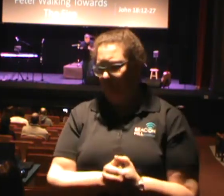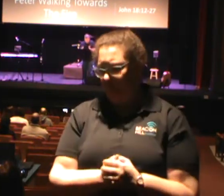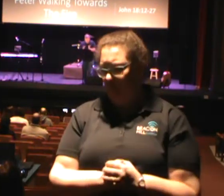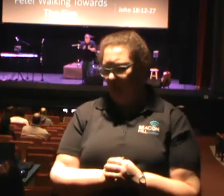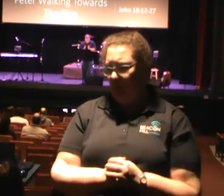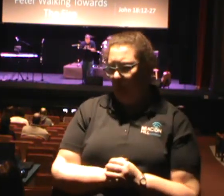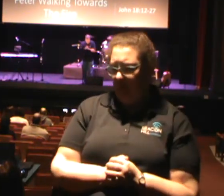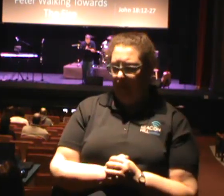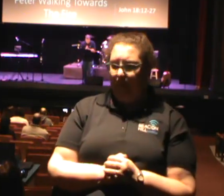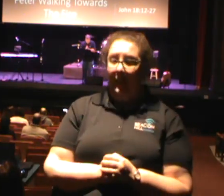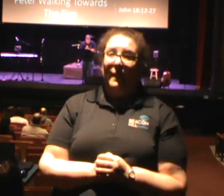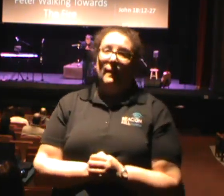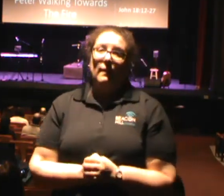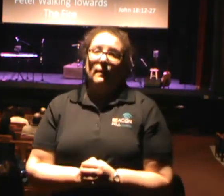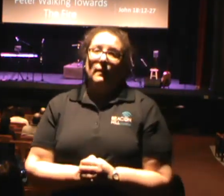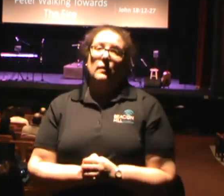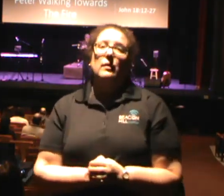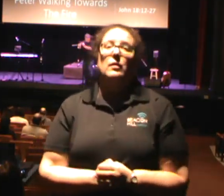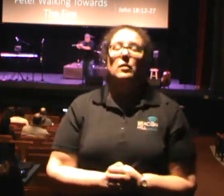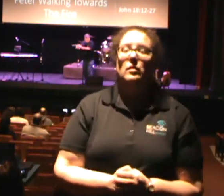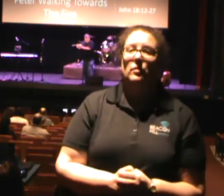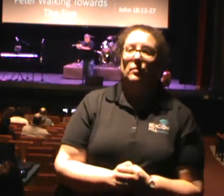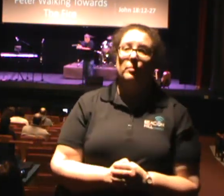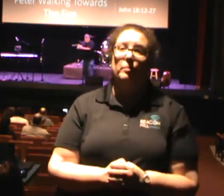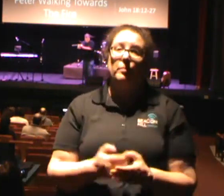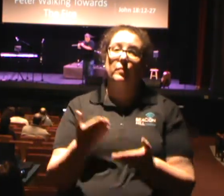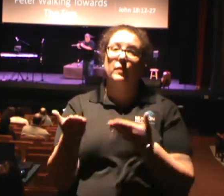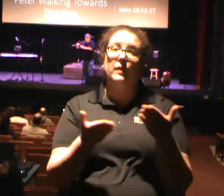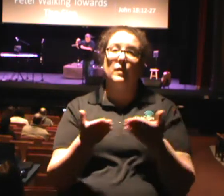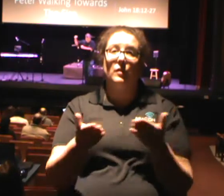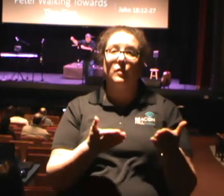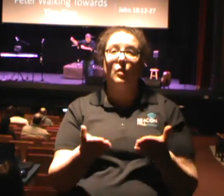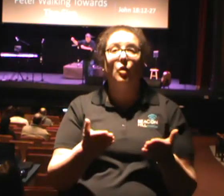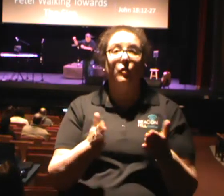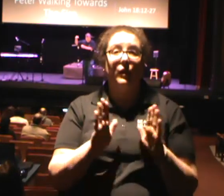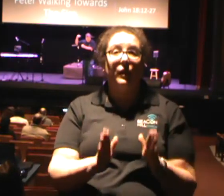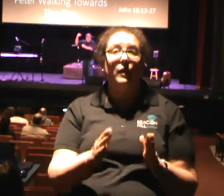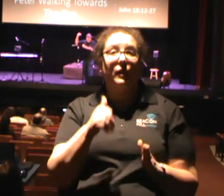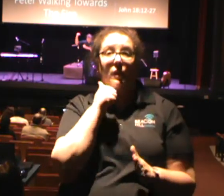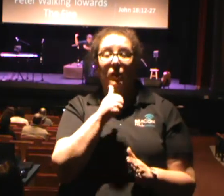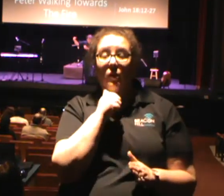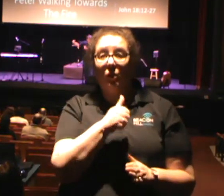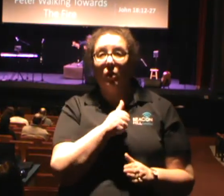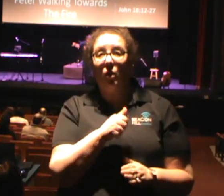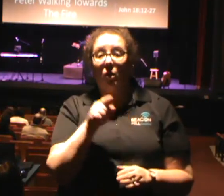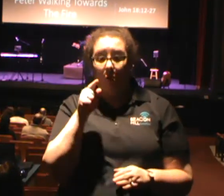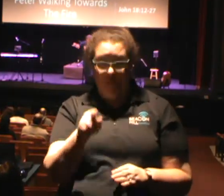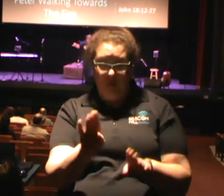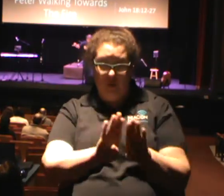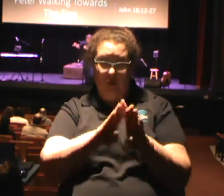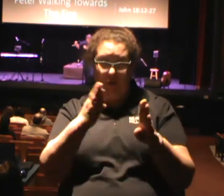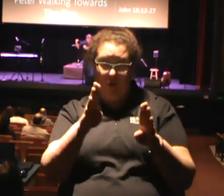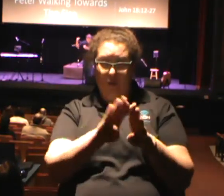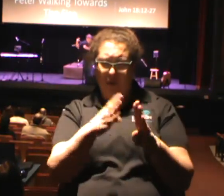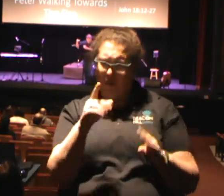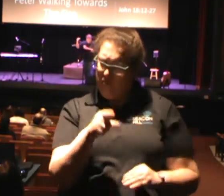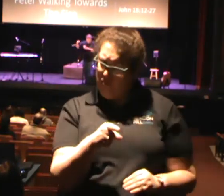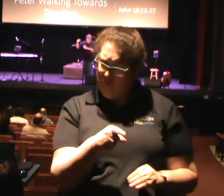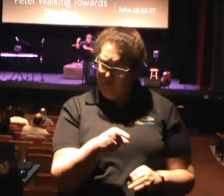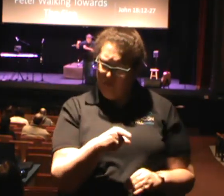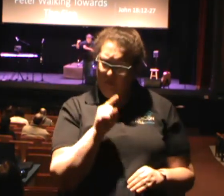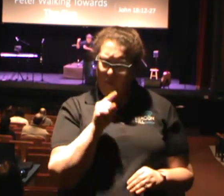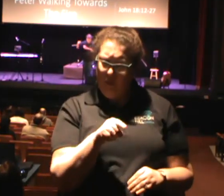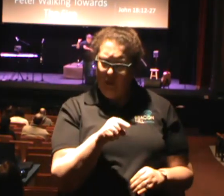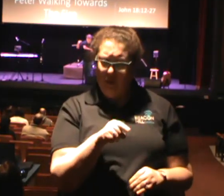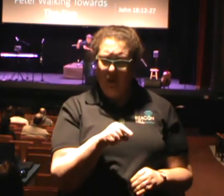inside, but I want to cut through to the point. The servant girl who was working the door asked Peter a simple question. He said, you